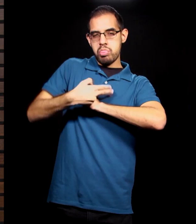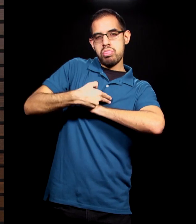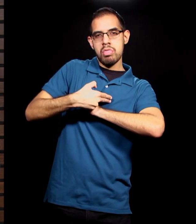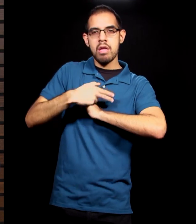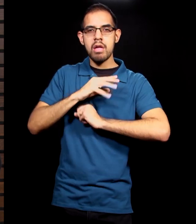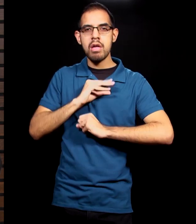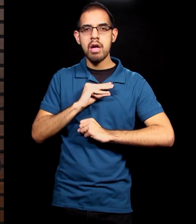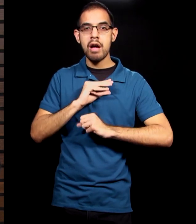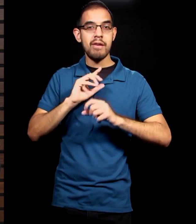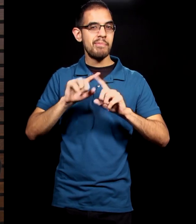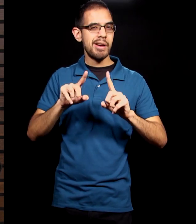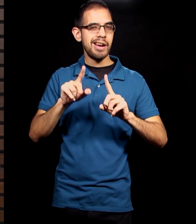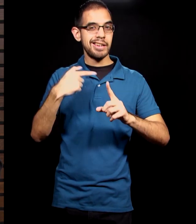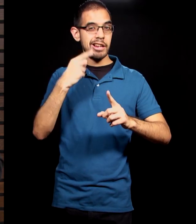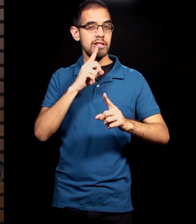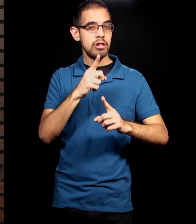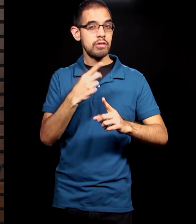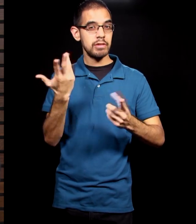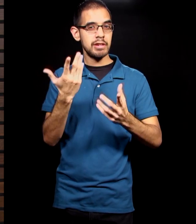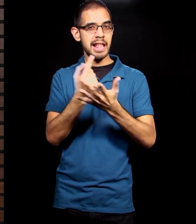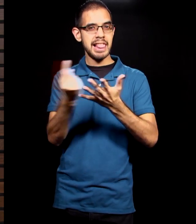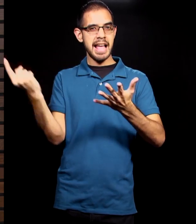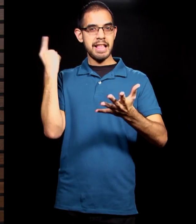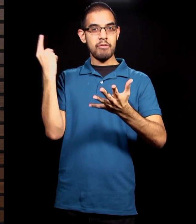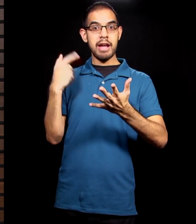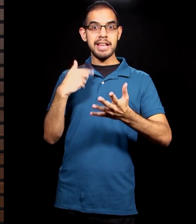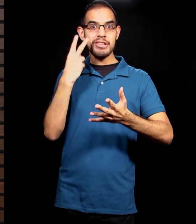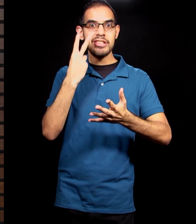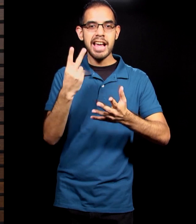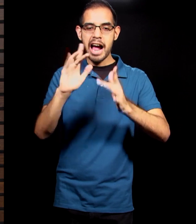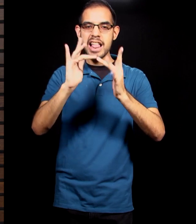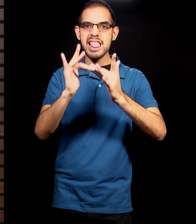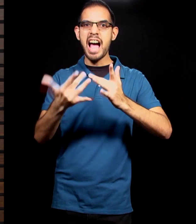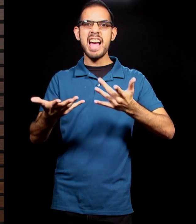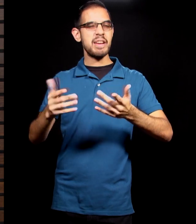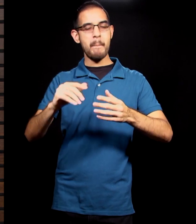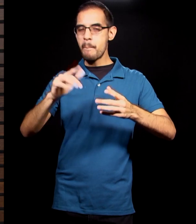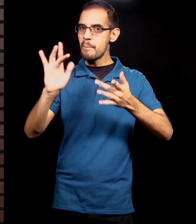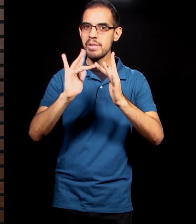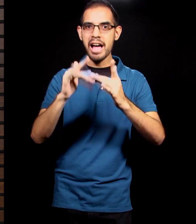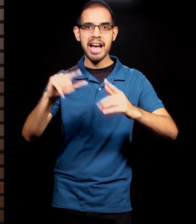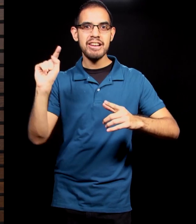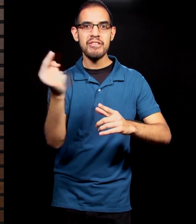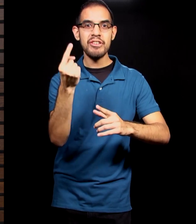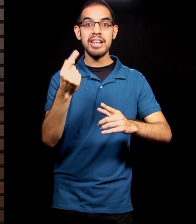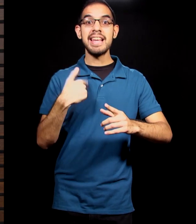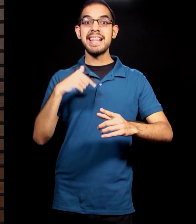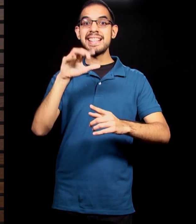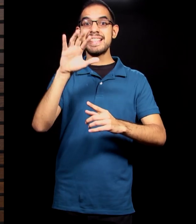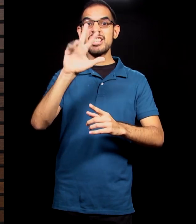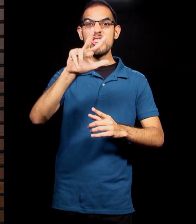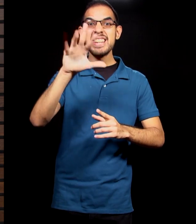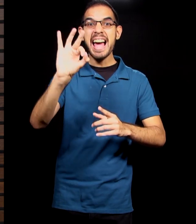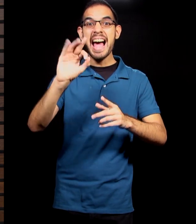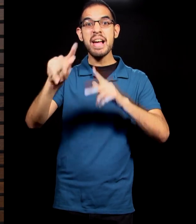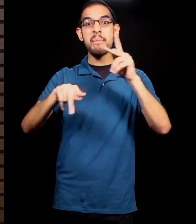from last week, our first week of fully online services. Last Sunday, we had 39 people text in making a